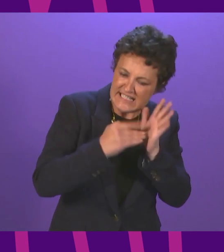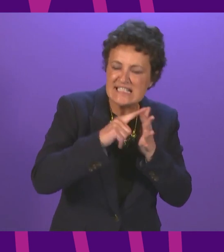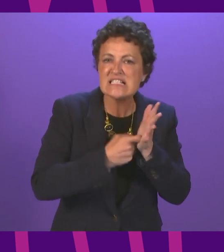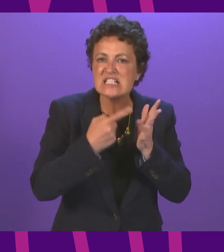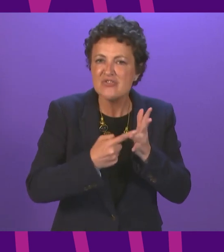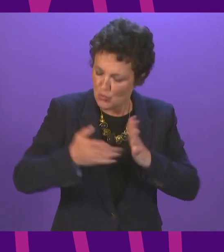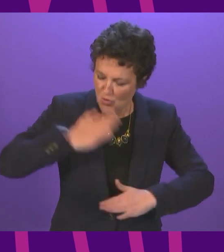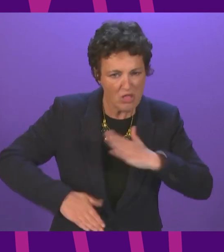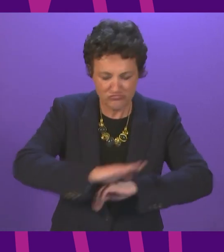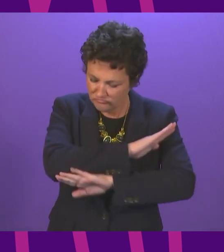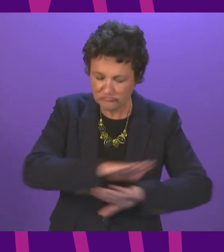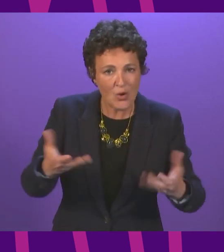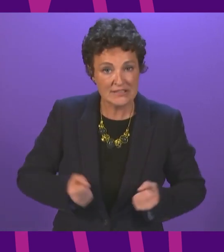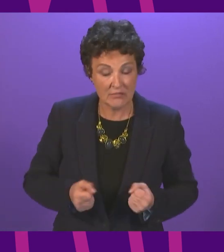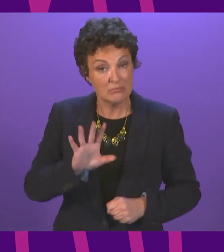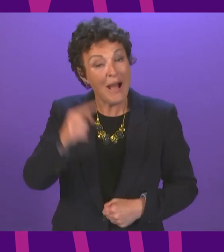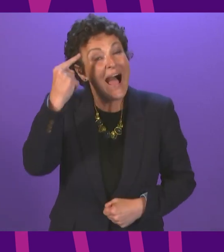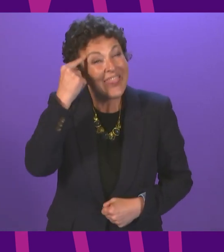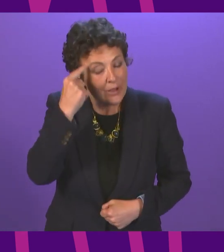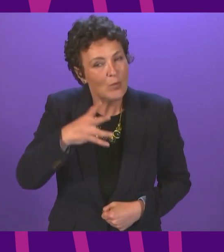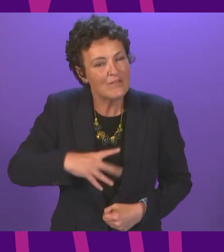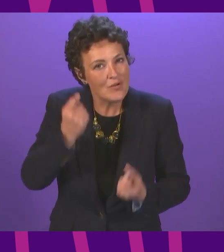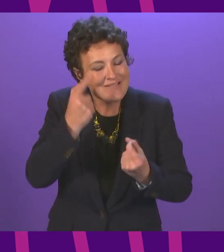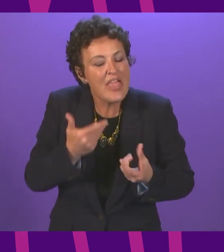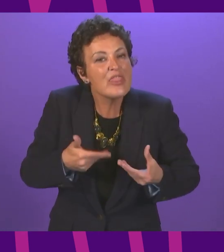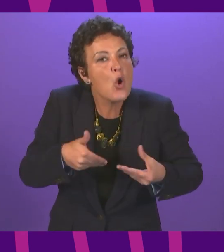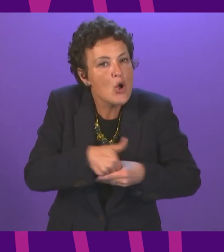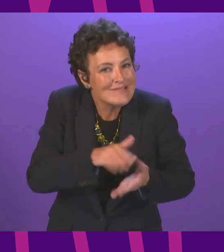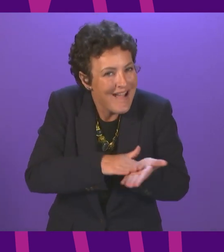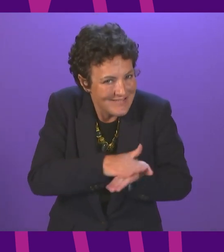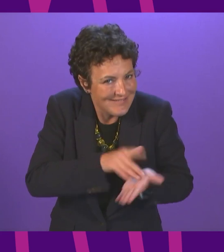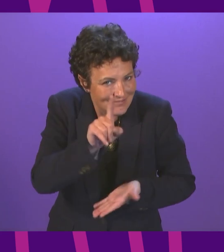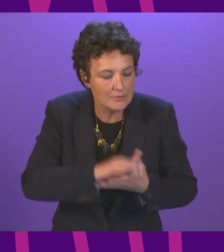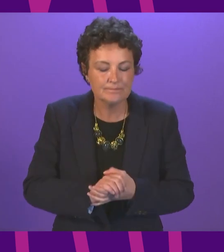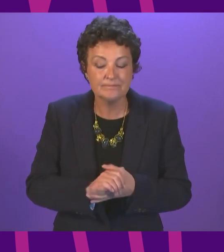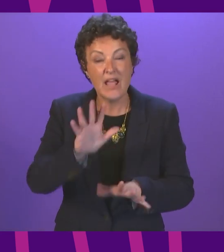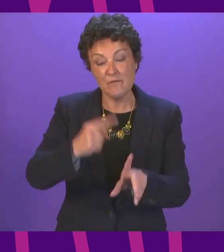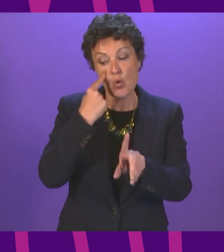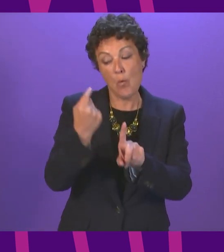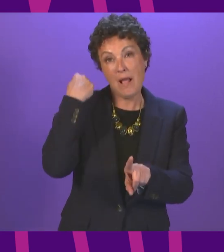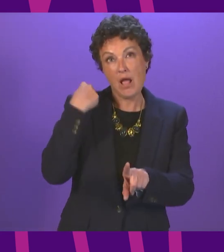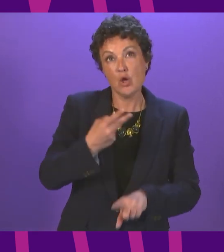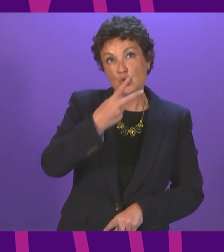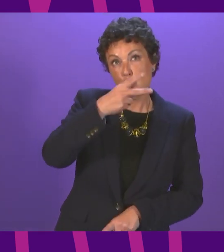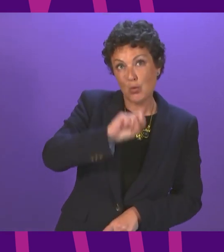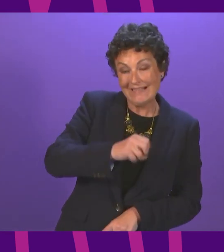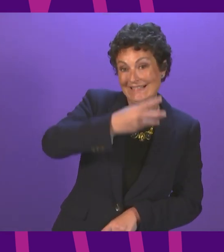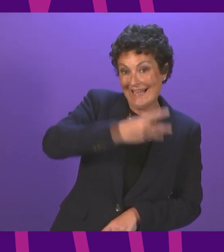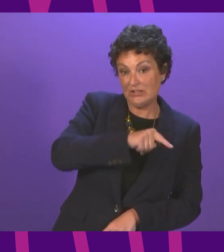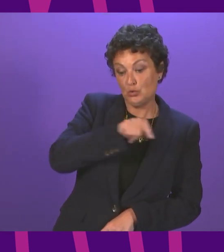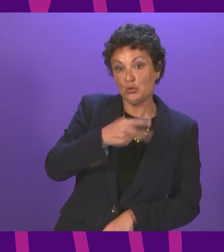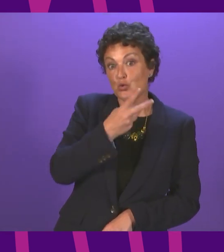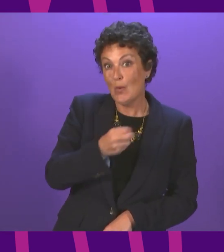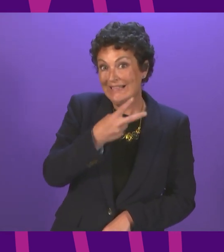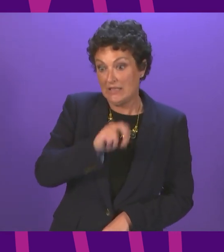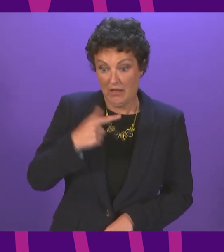that I think it is really important for all of us to understand. If we look at the year 2020, the figures that